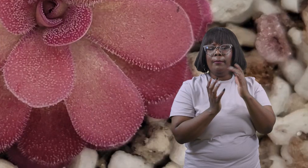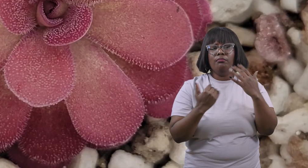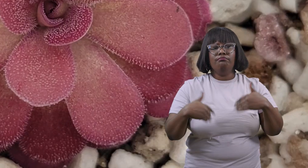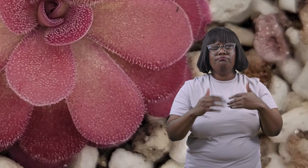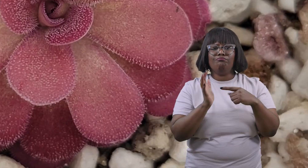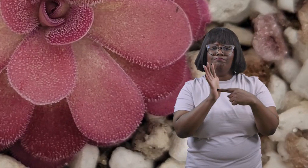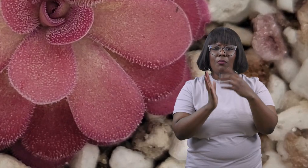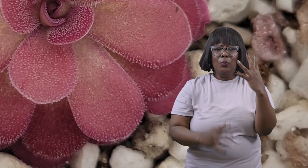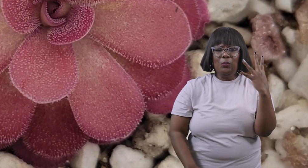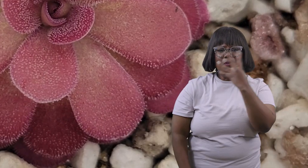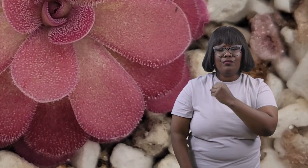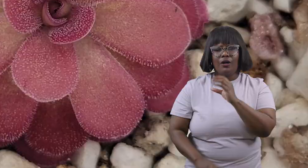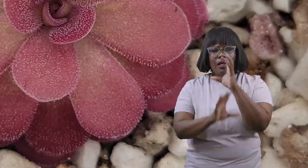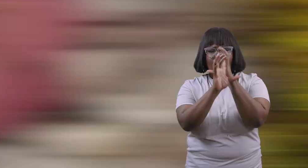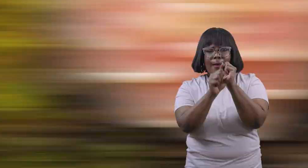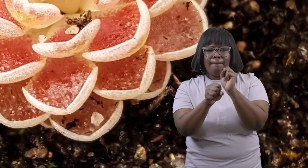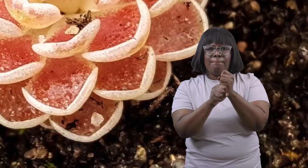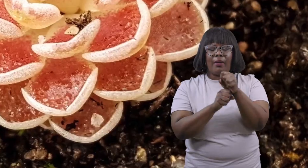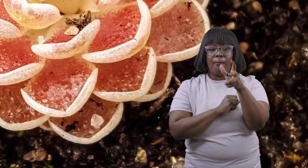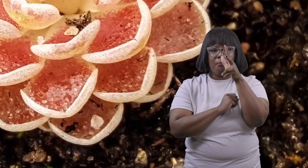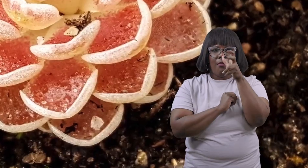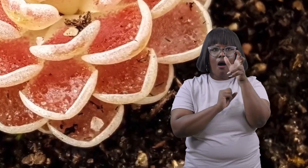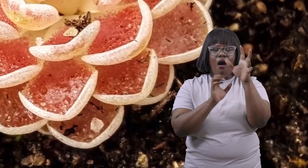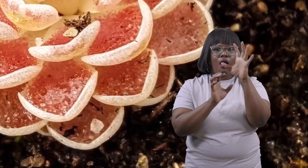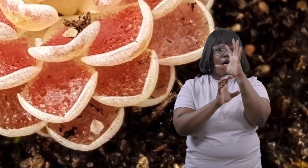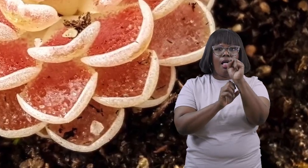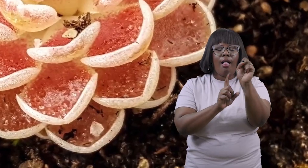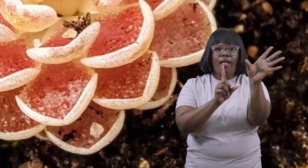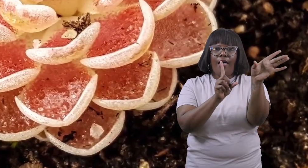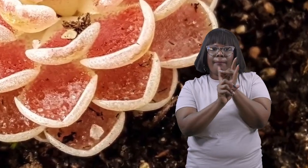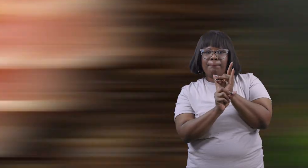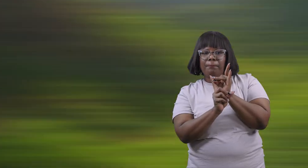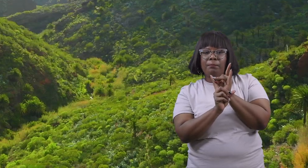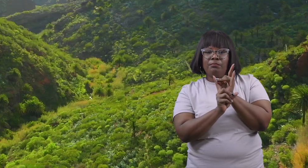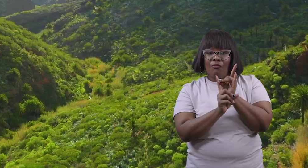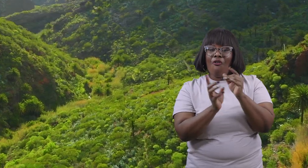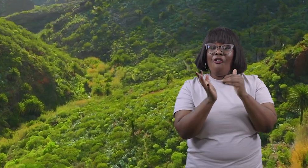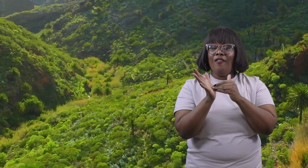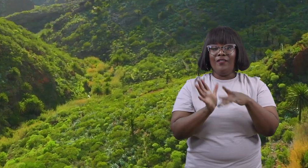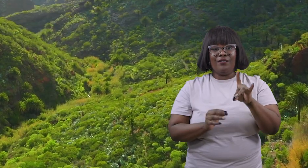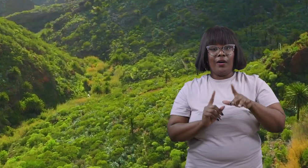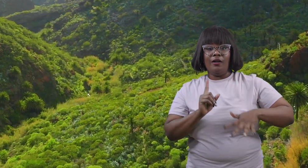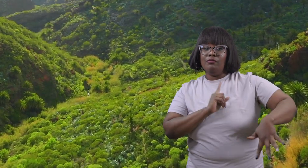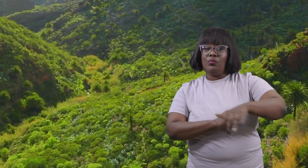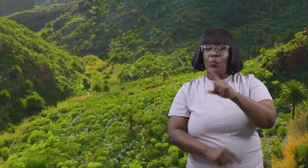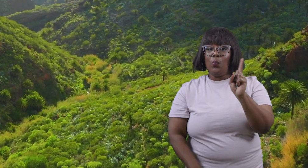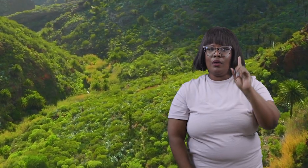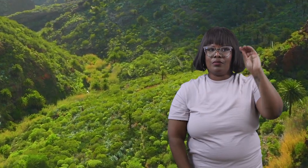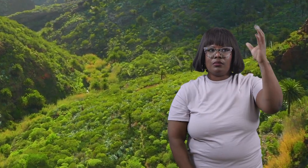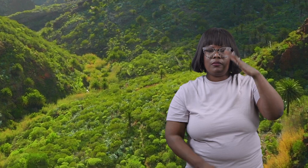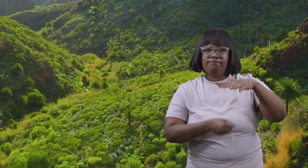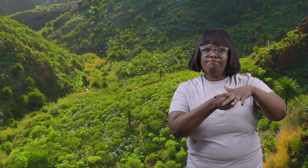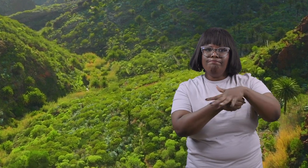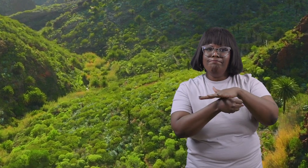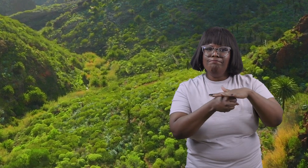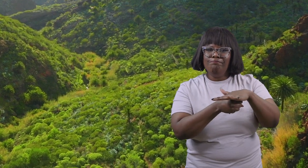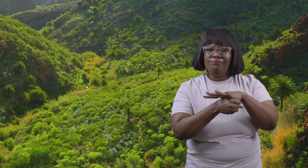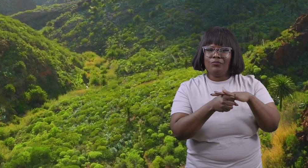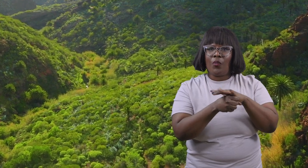flowers that make them look even more attractive to insects they are frequently found in sunny areas where they can catch